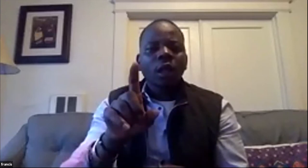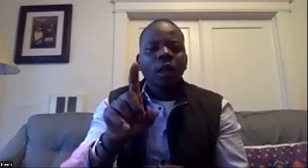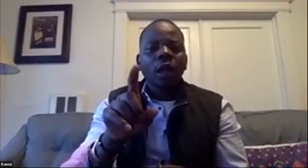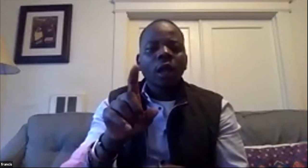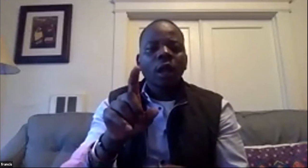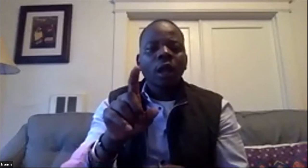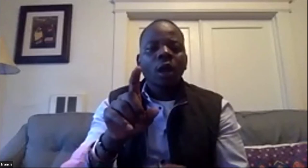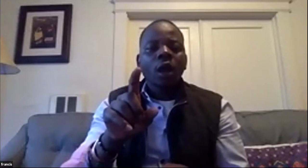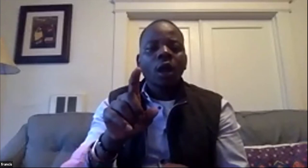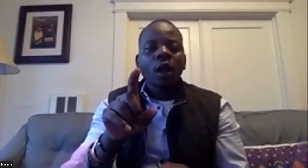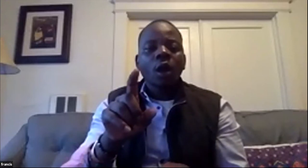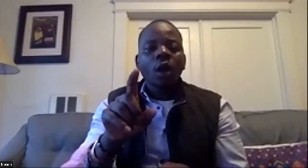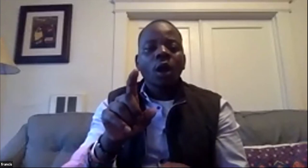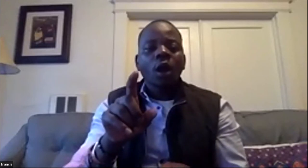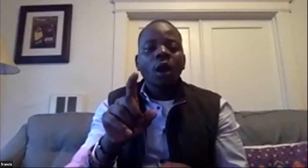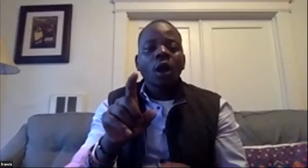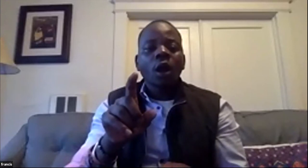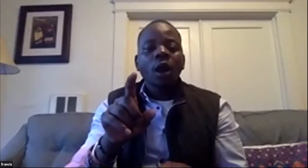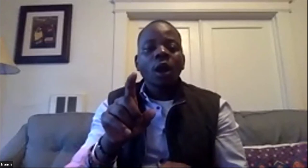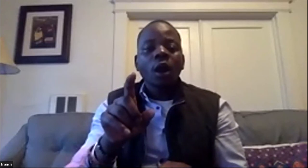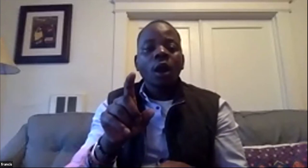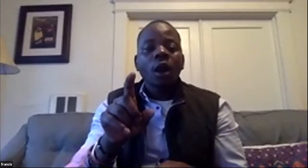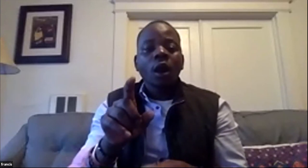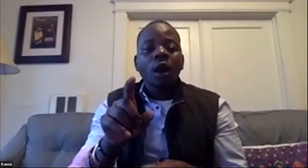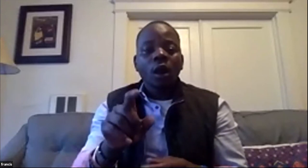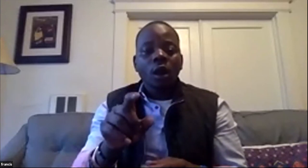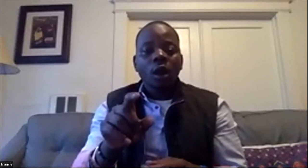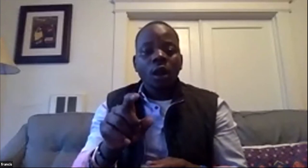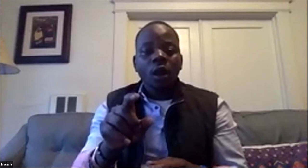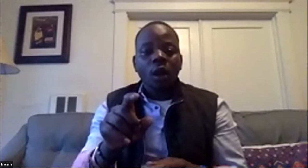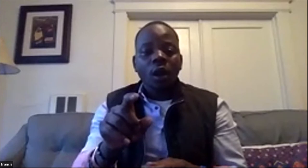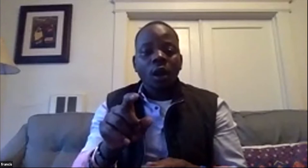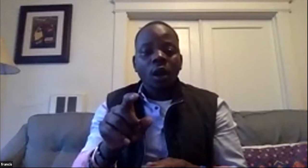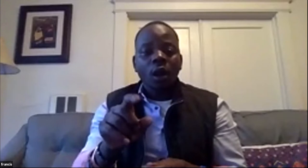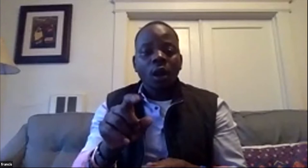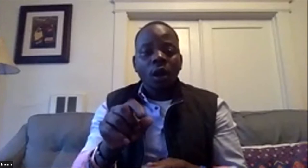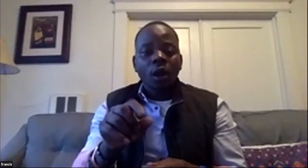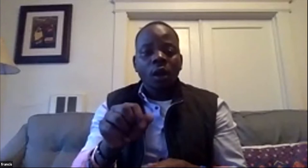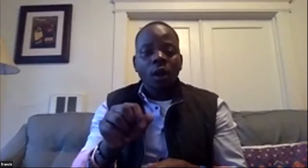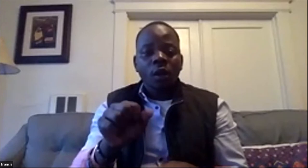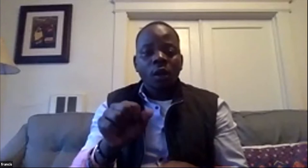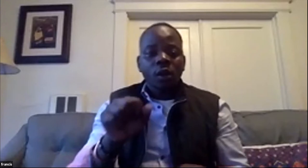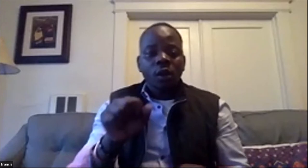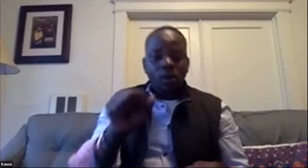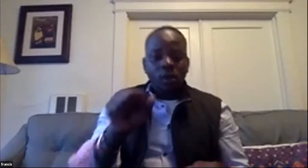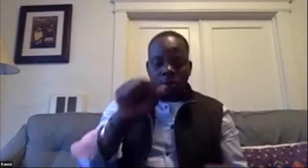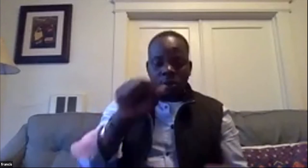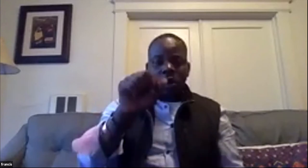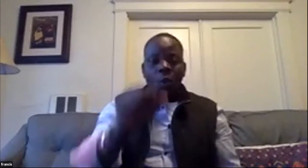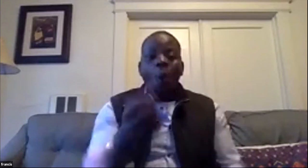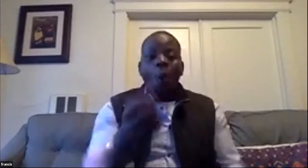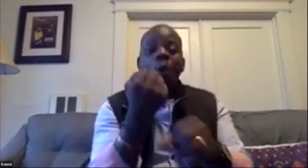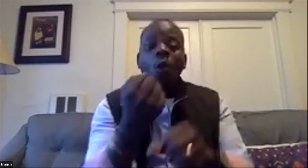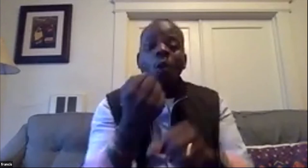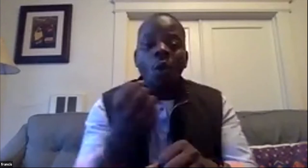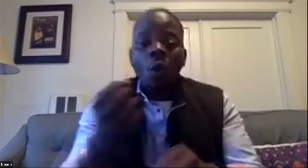you said your team six trained 45 deaf leaders you said they're ready to do